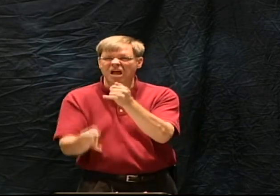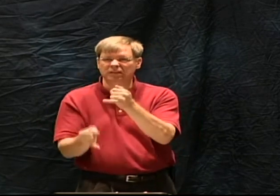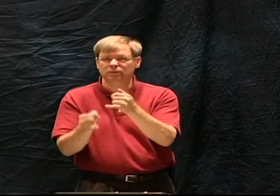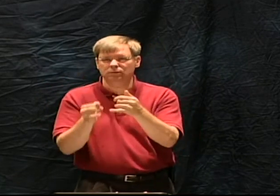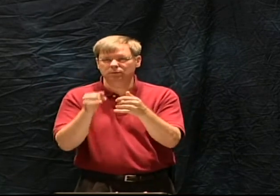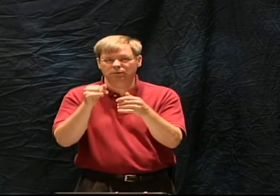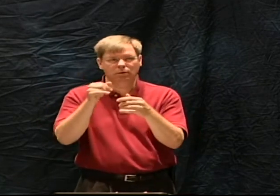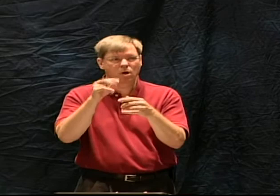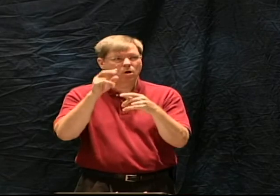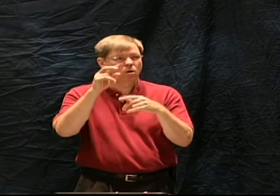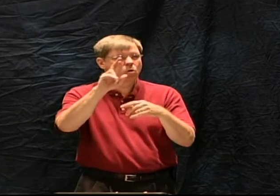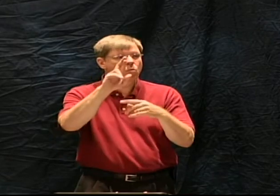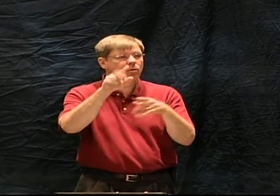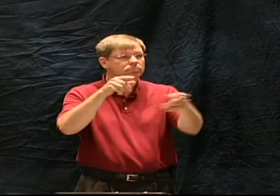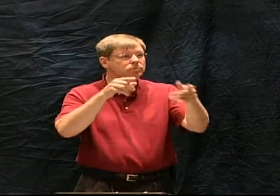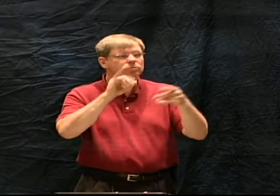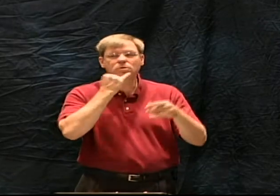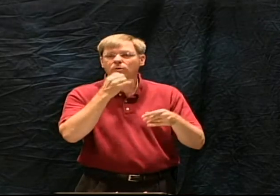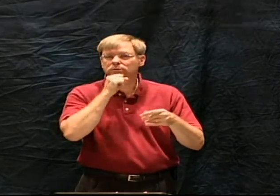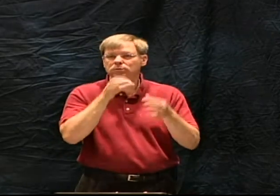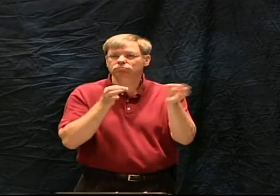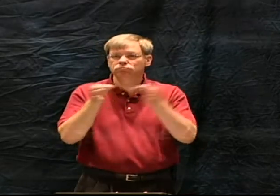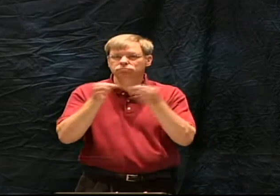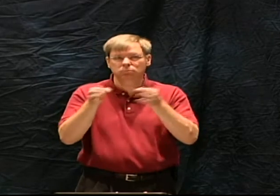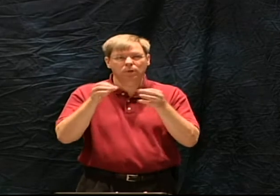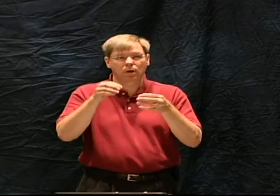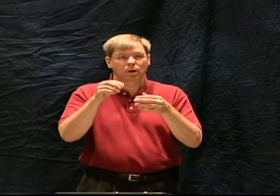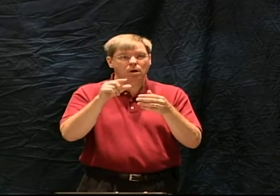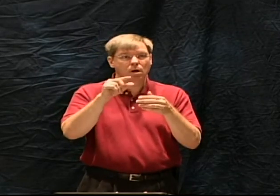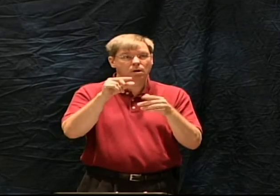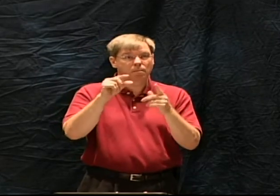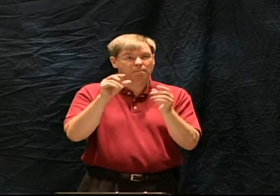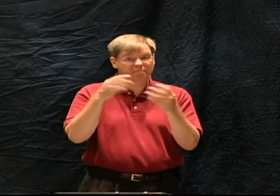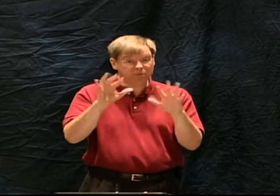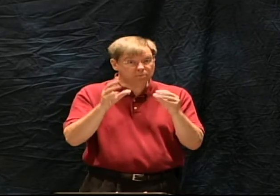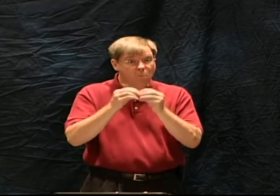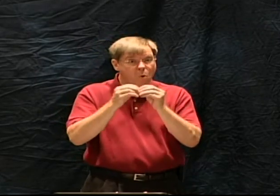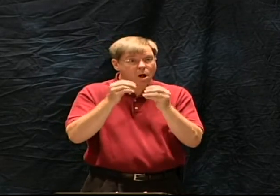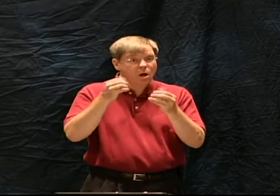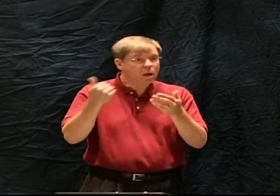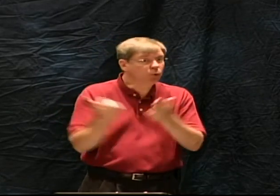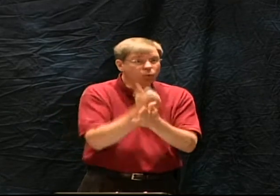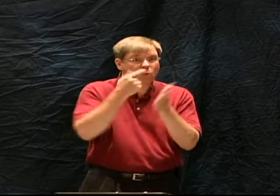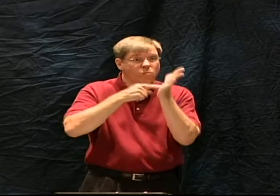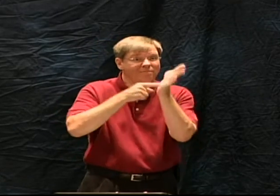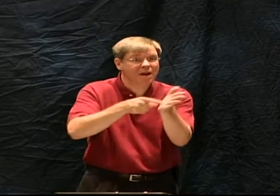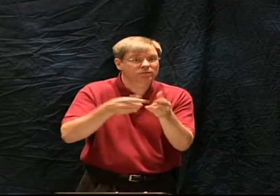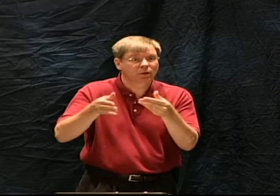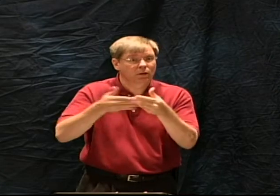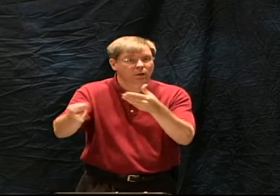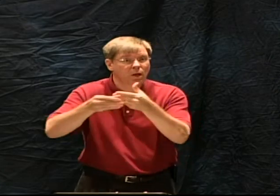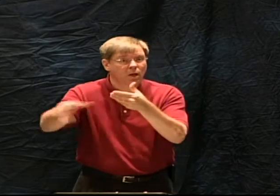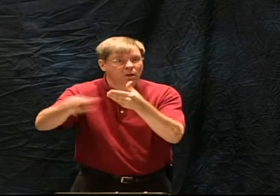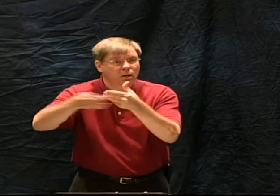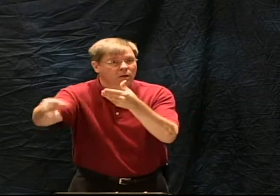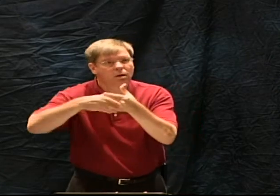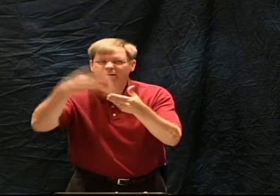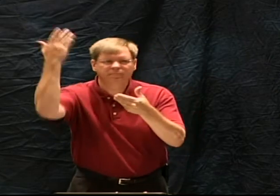and that kind of revelation took place up until about 60 or 70 AD which the